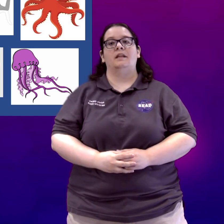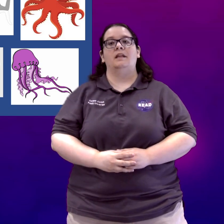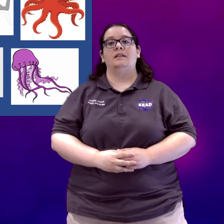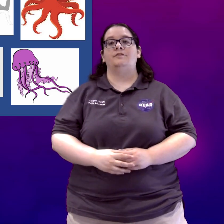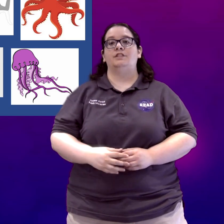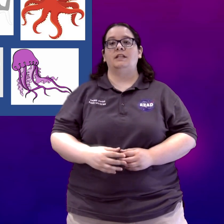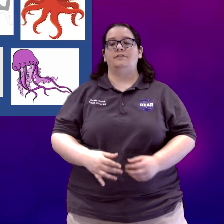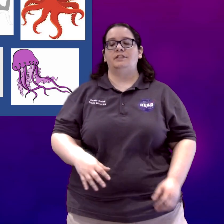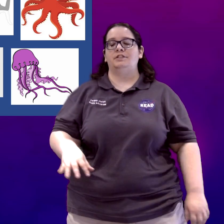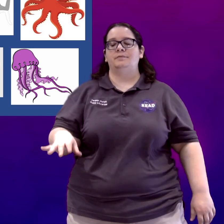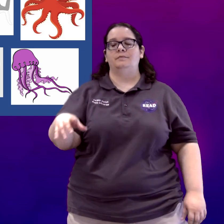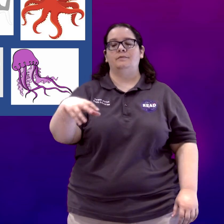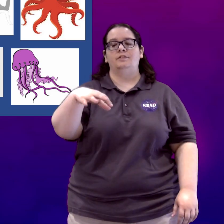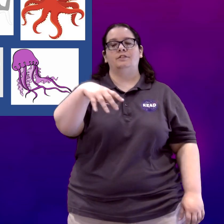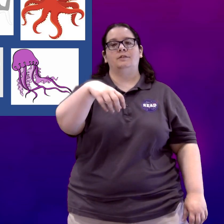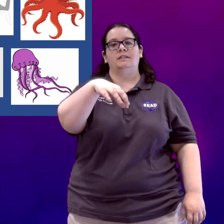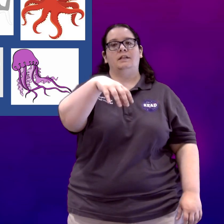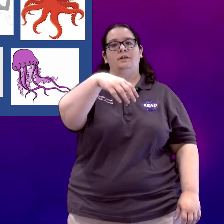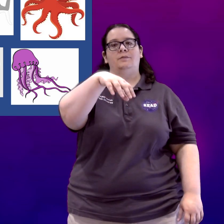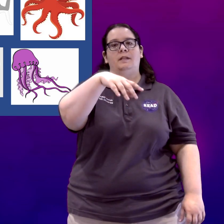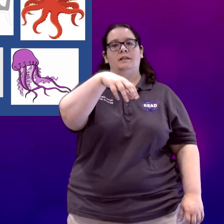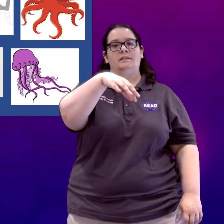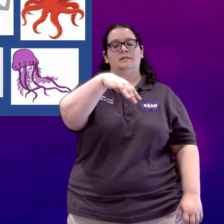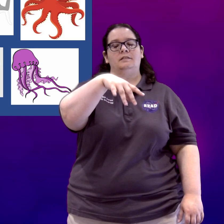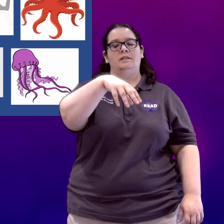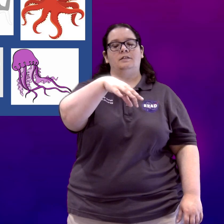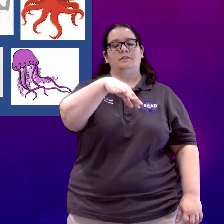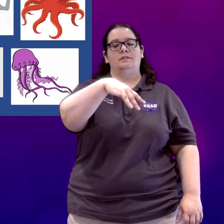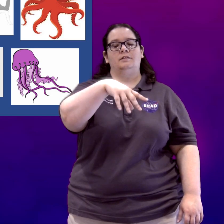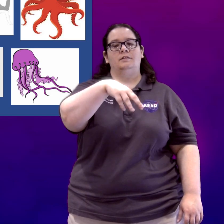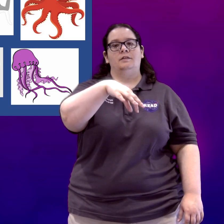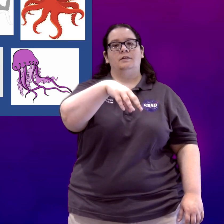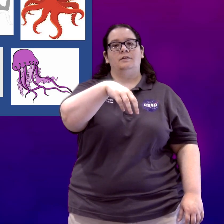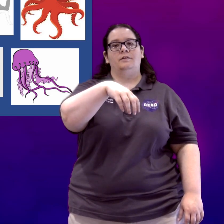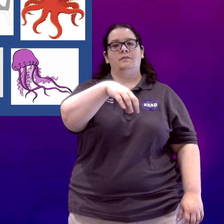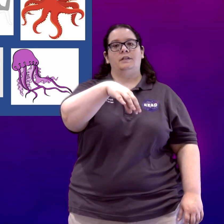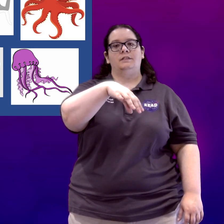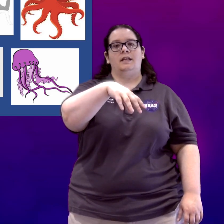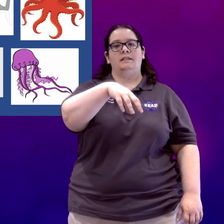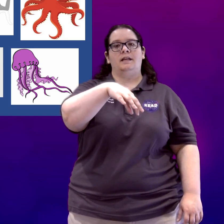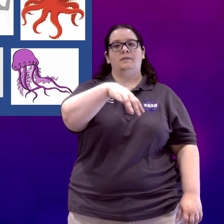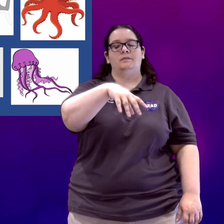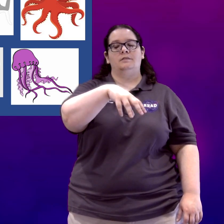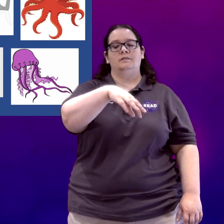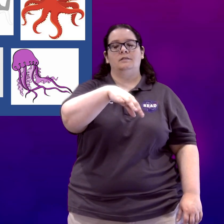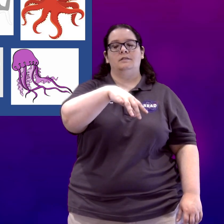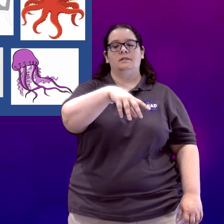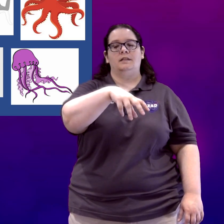Then for jellyfish, you're just going to let your hand relax. Let your fingers hang down like